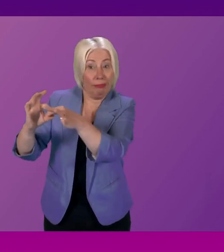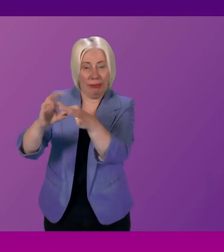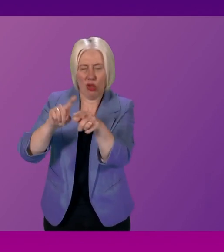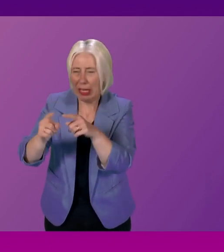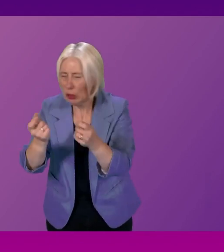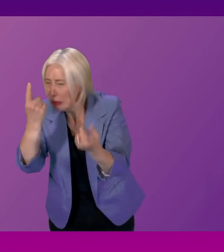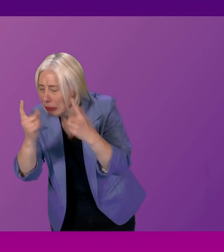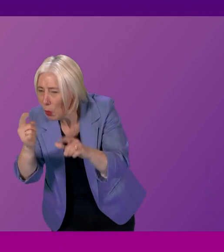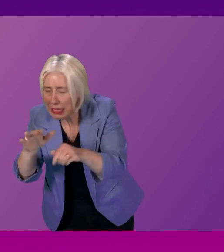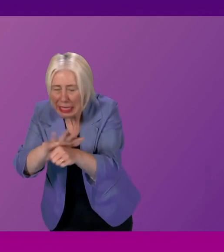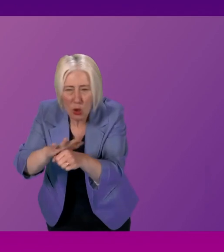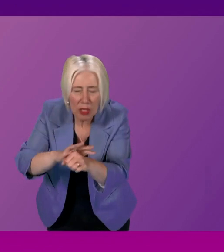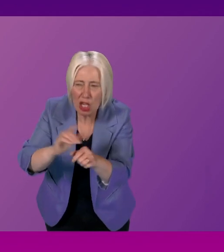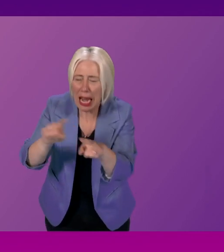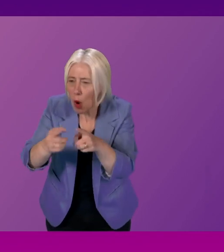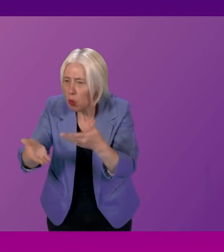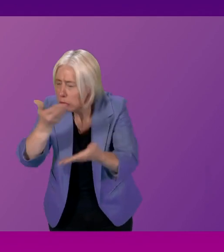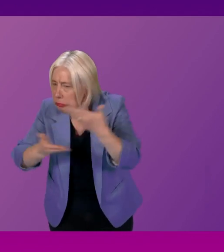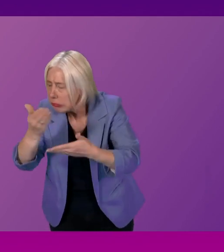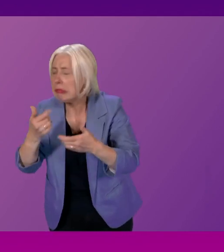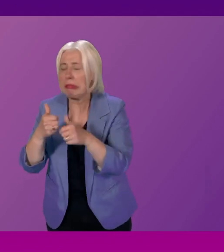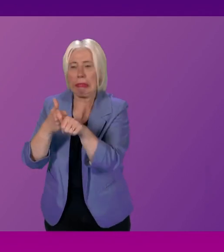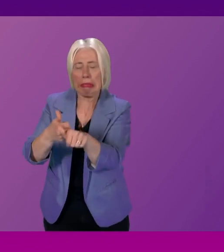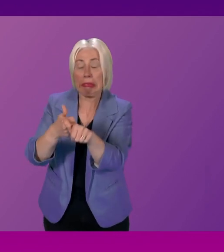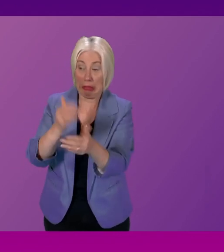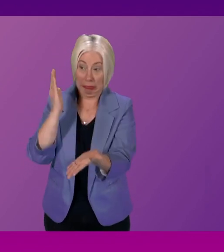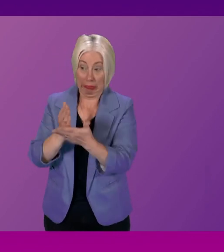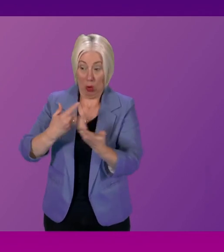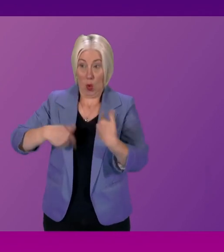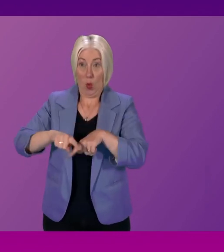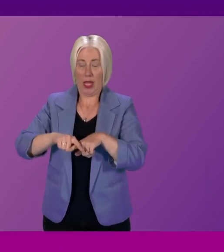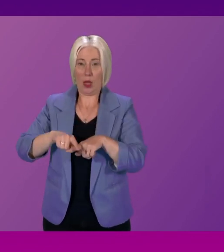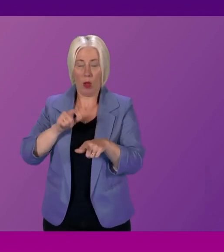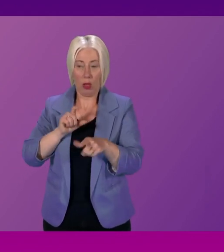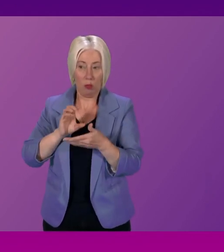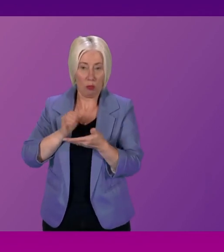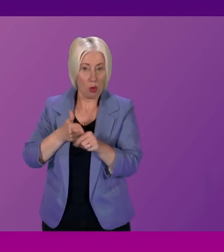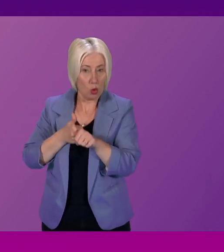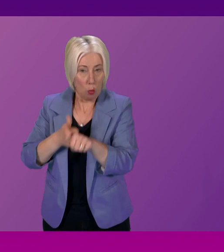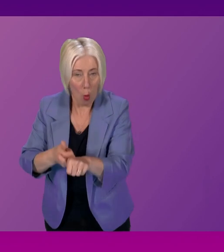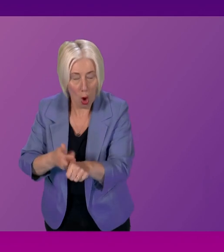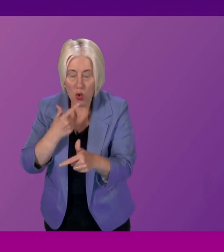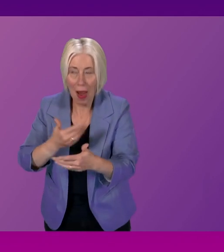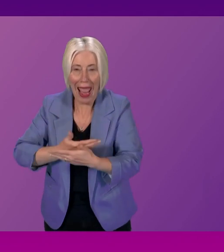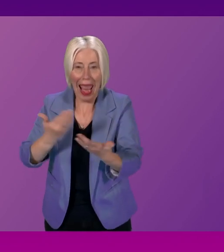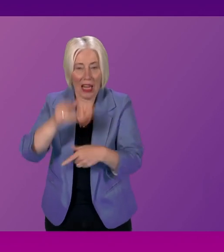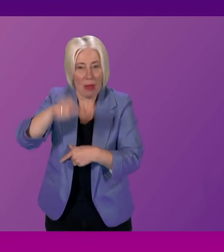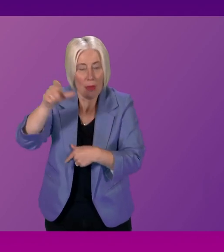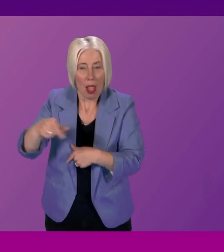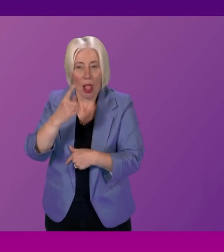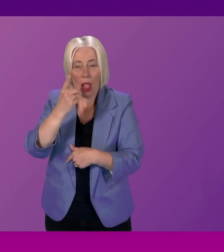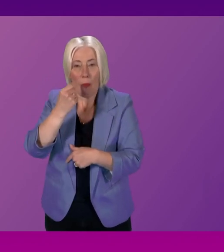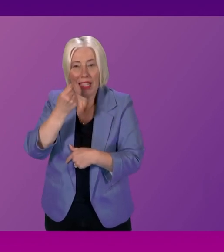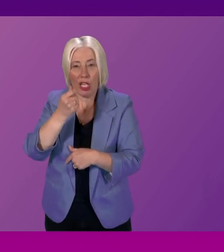situation given last night's announcement. And we, of course, as a government, stand ready to provide support to any employees who are potentially